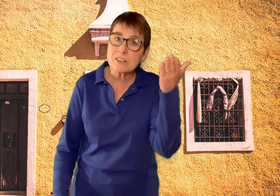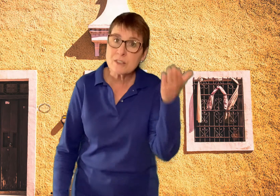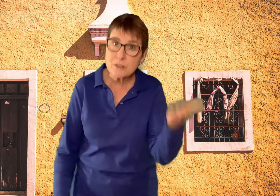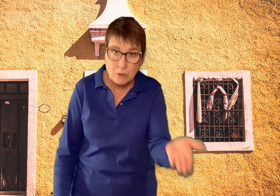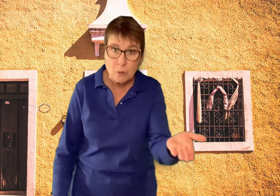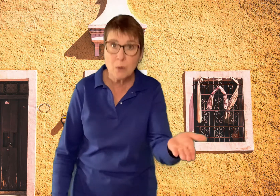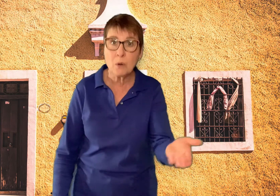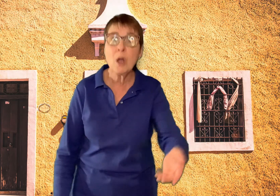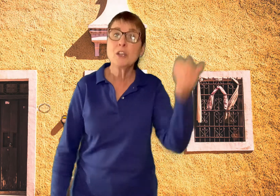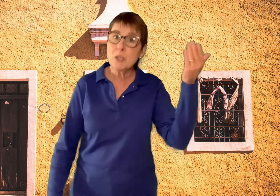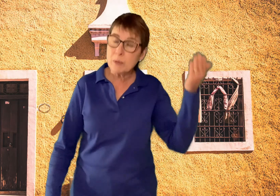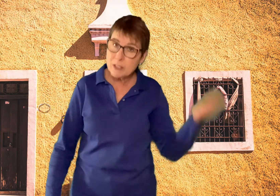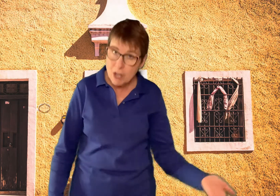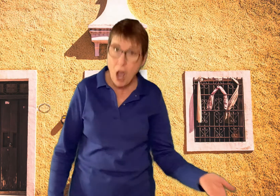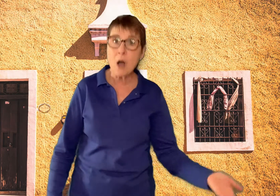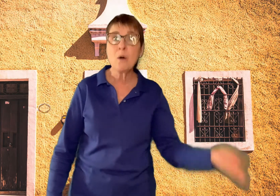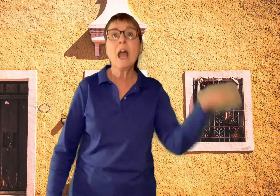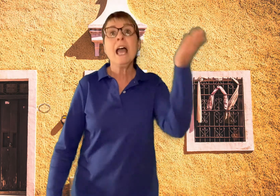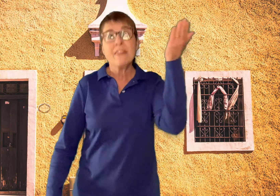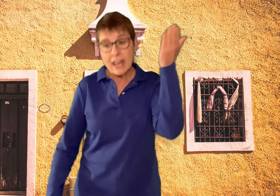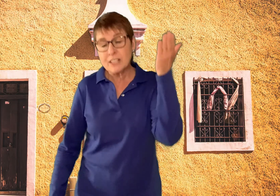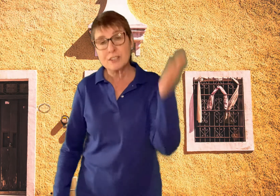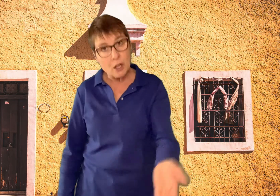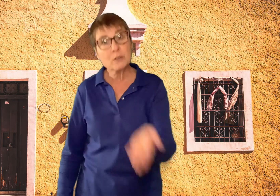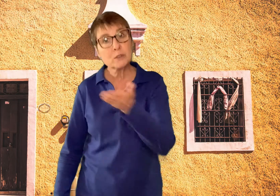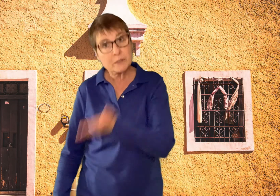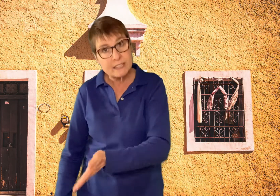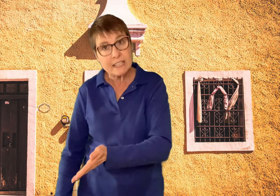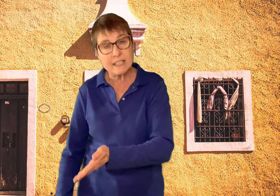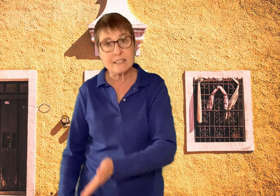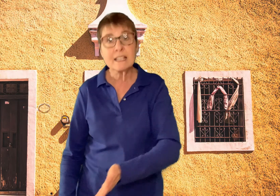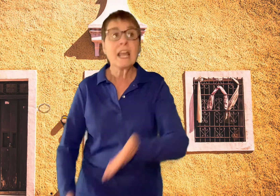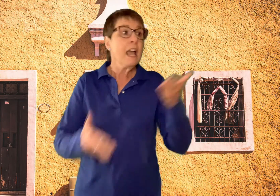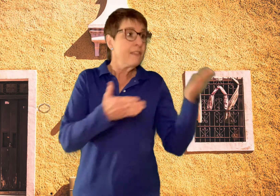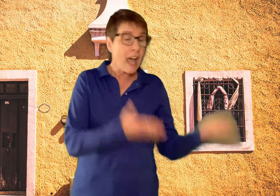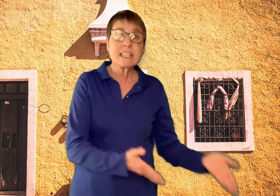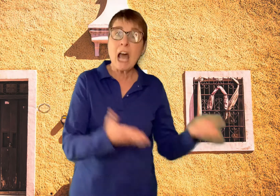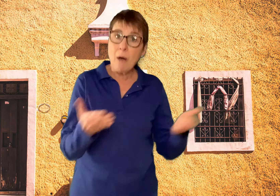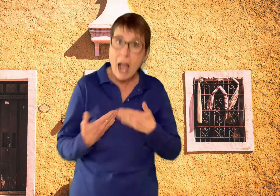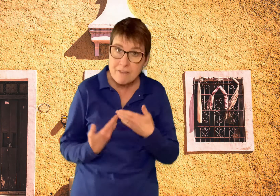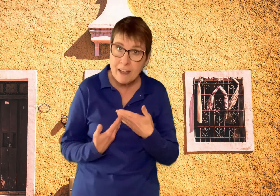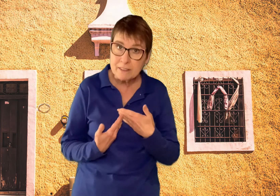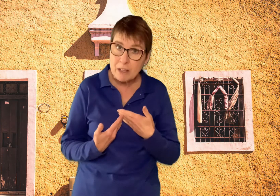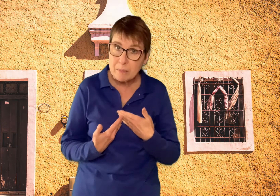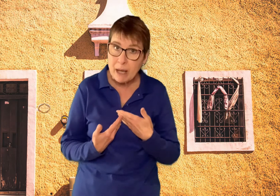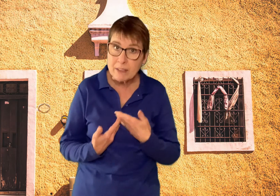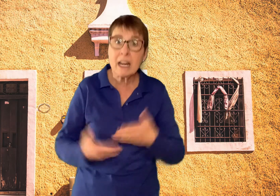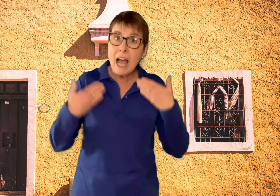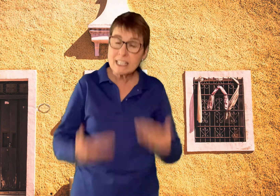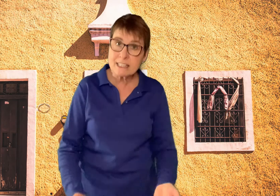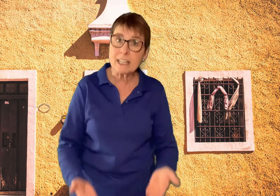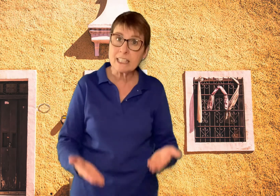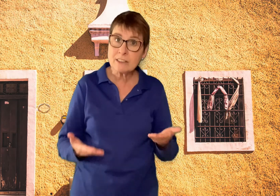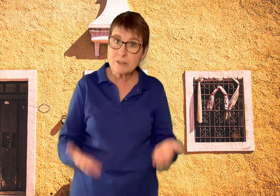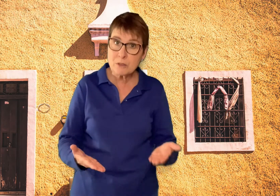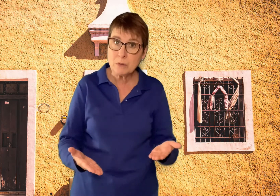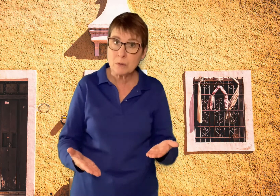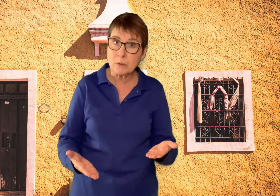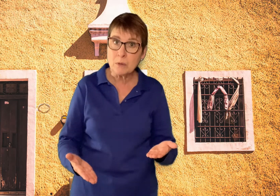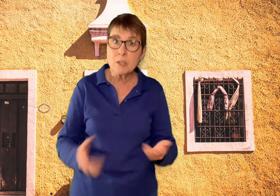school, you would know that it snowed tortillas. That's how I found out about it. I studied it in school. So